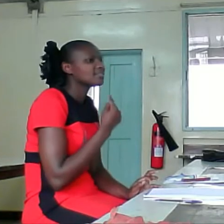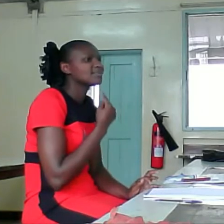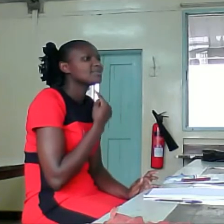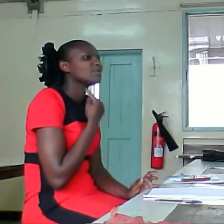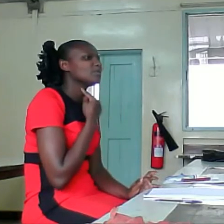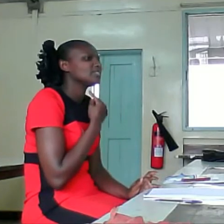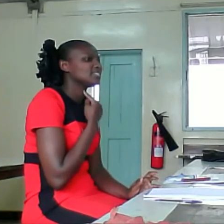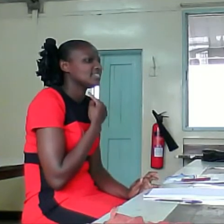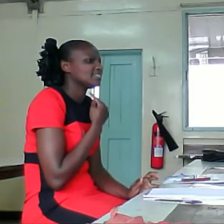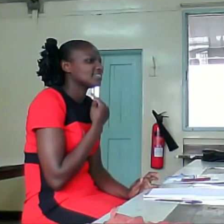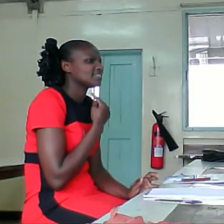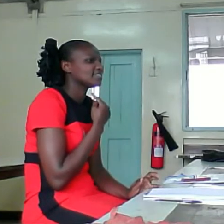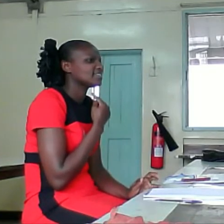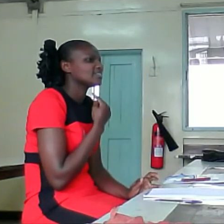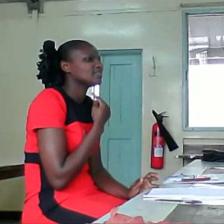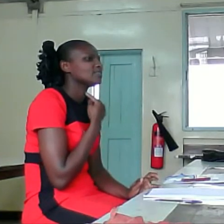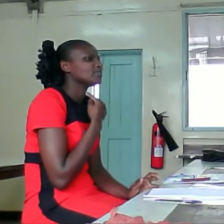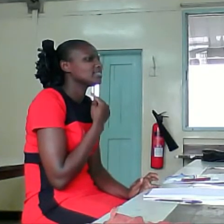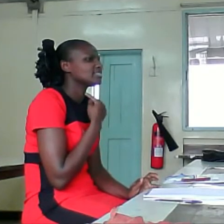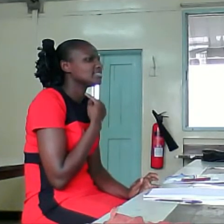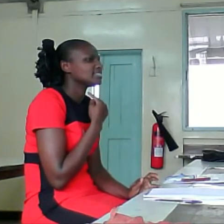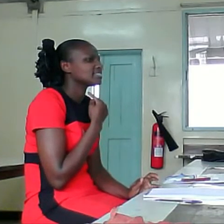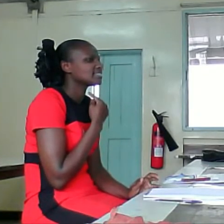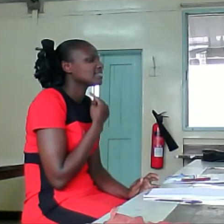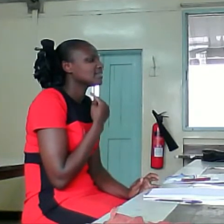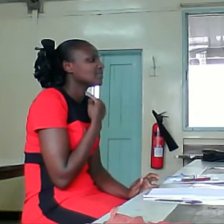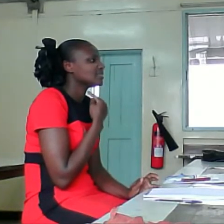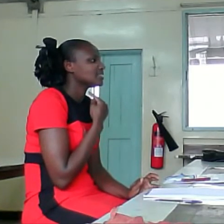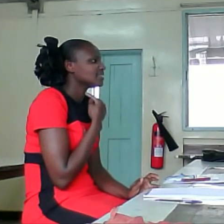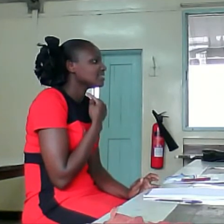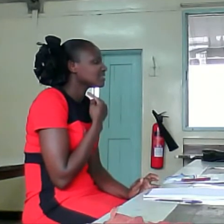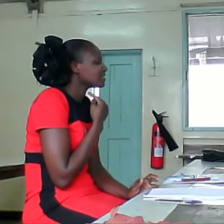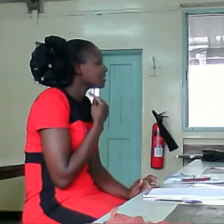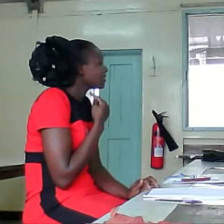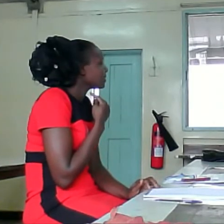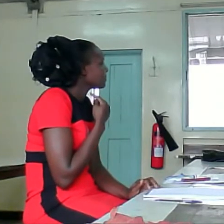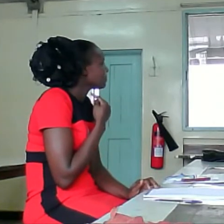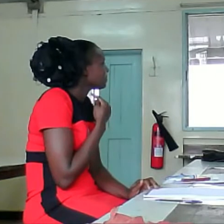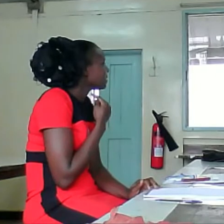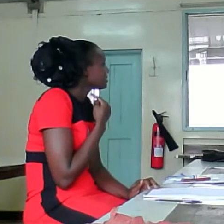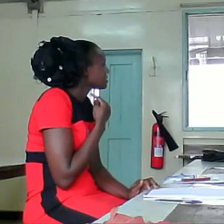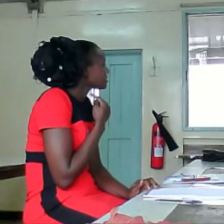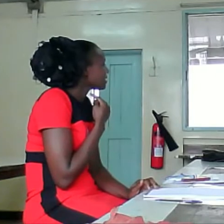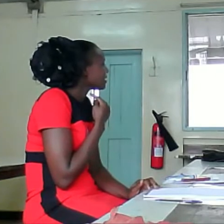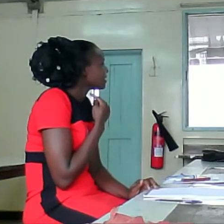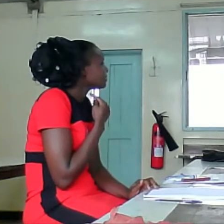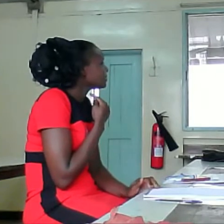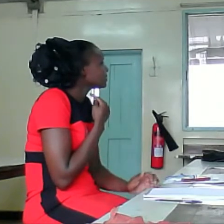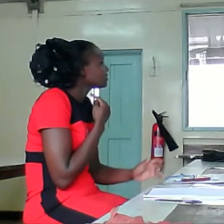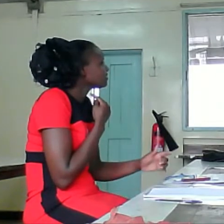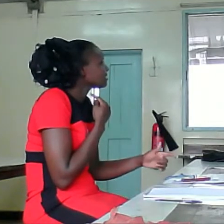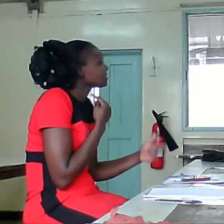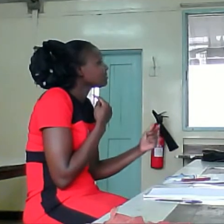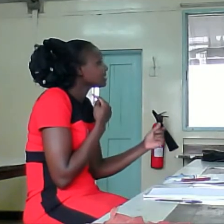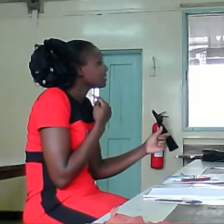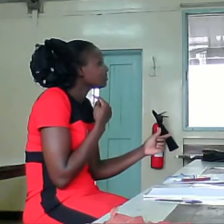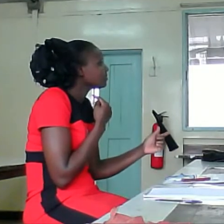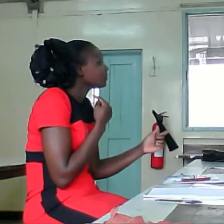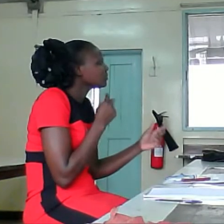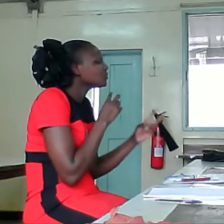continent. Continent. Continent. Continent. One. Continent. I wish to give us something. We do